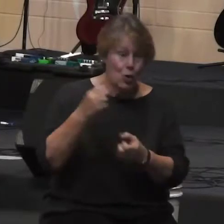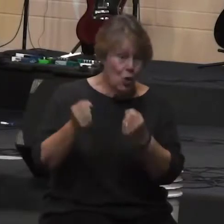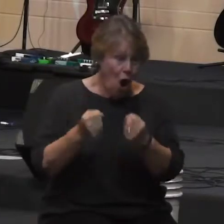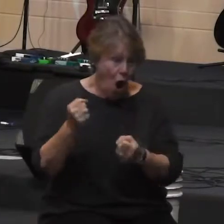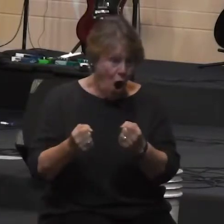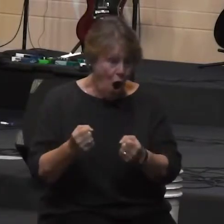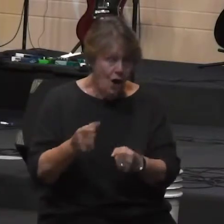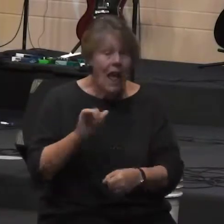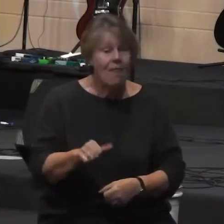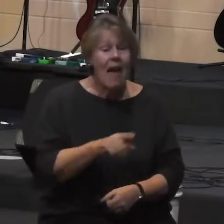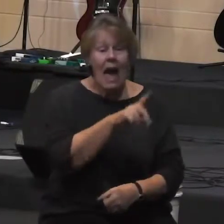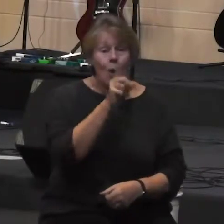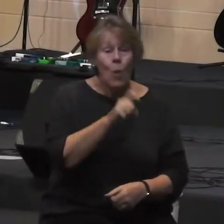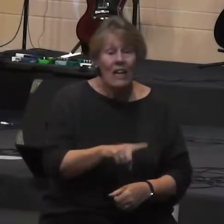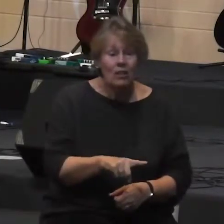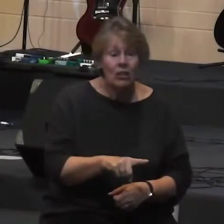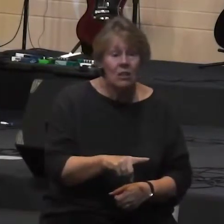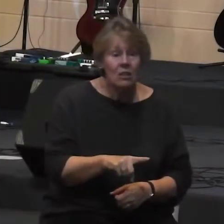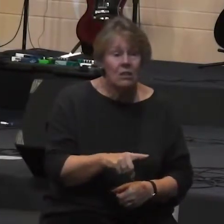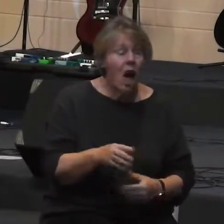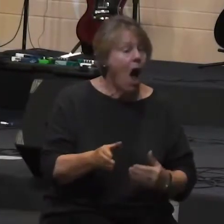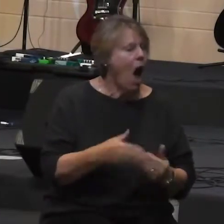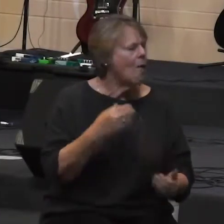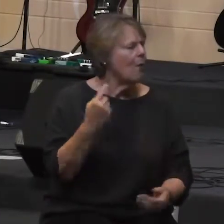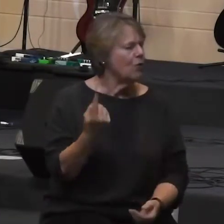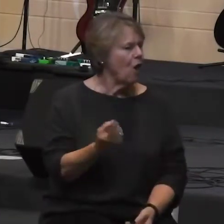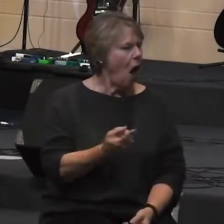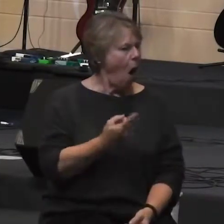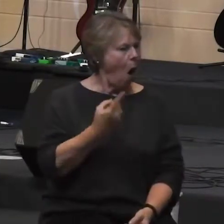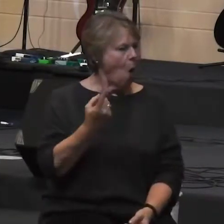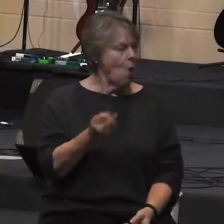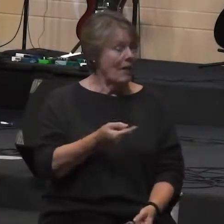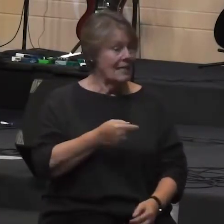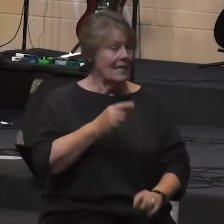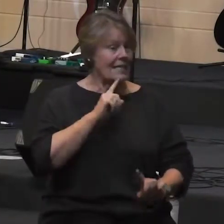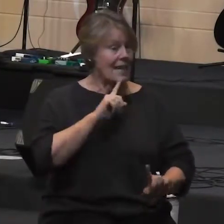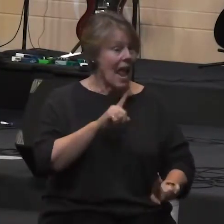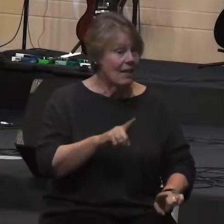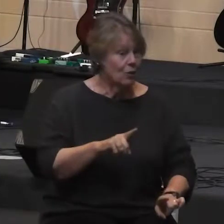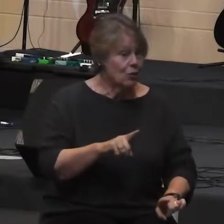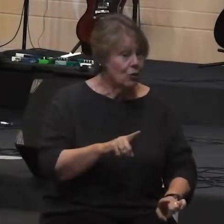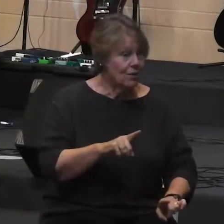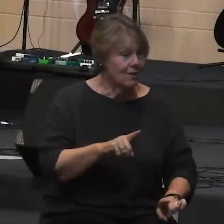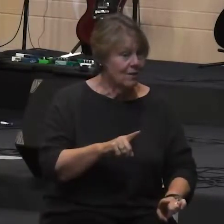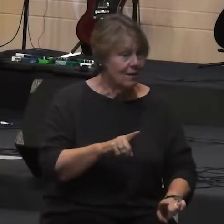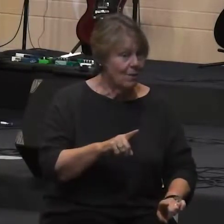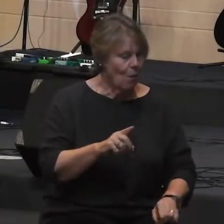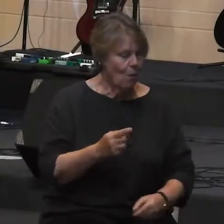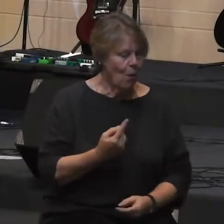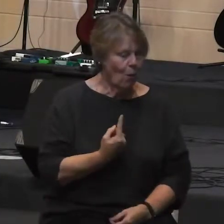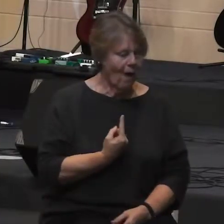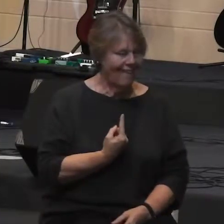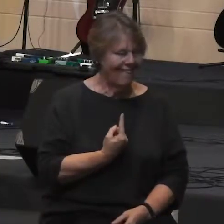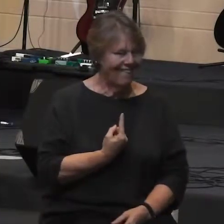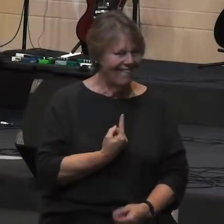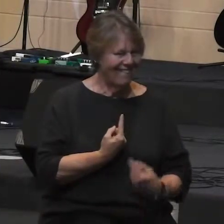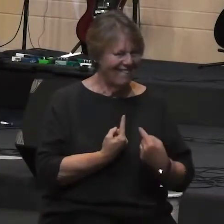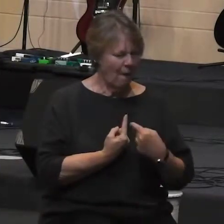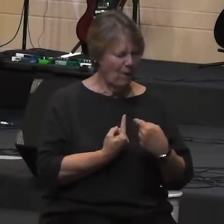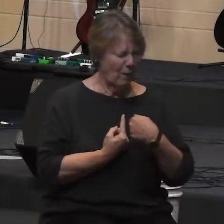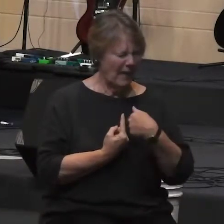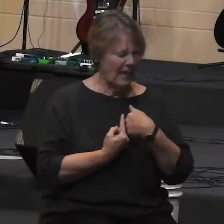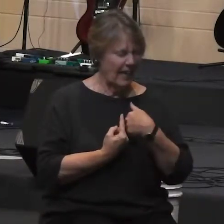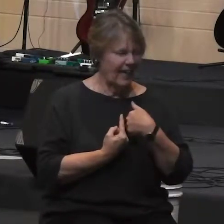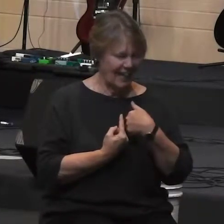question almost always gets answered in the singular. In the first person